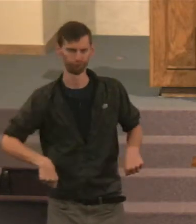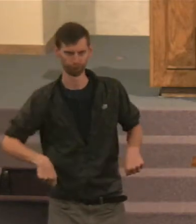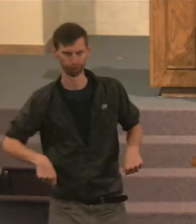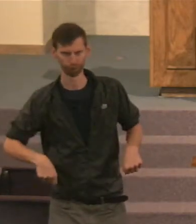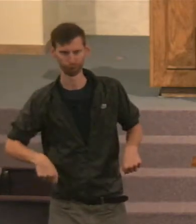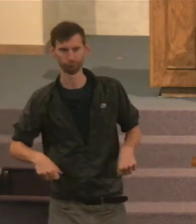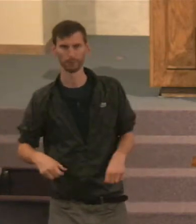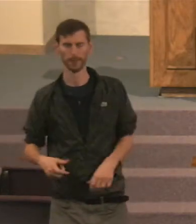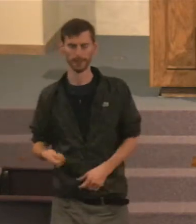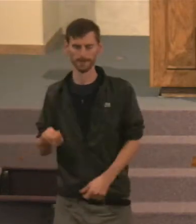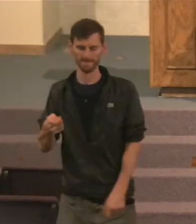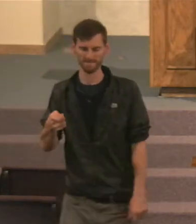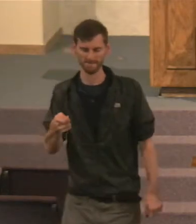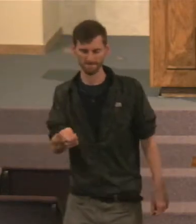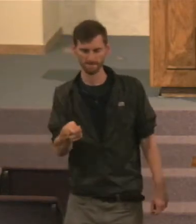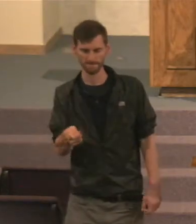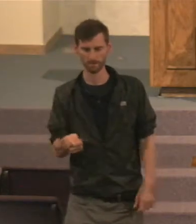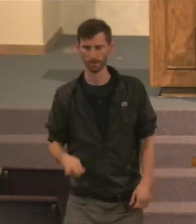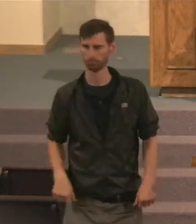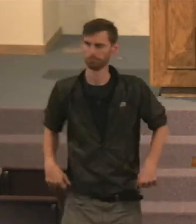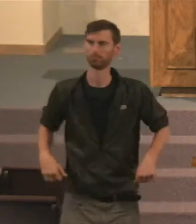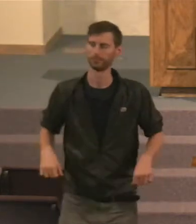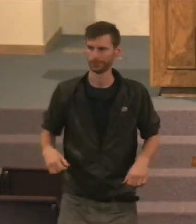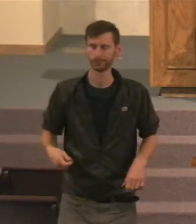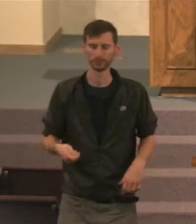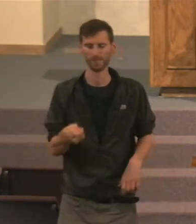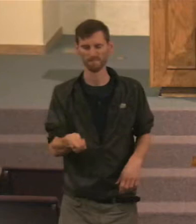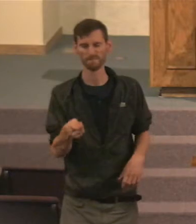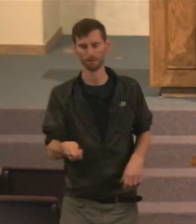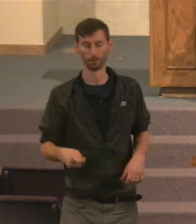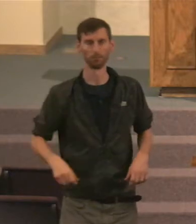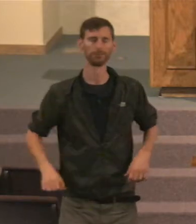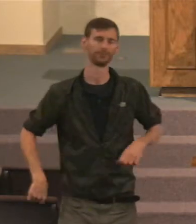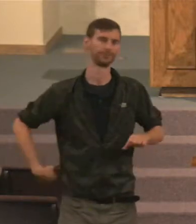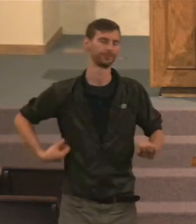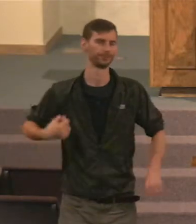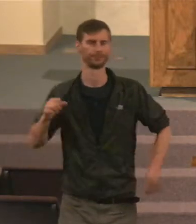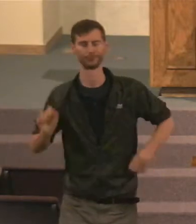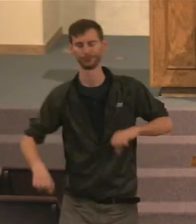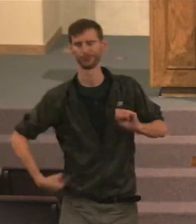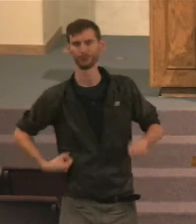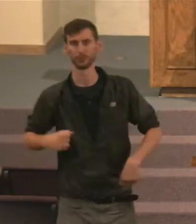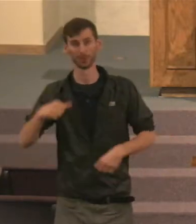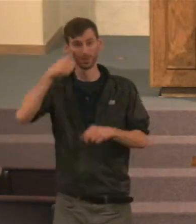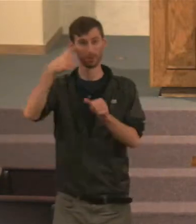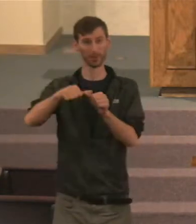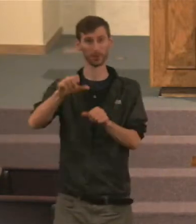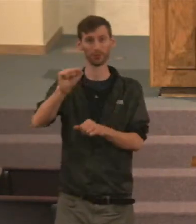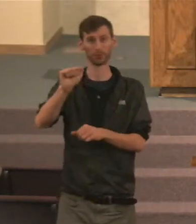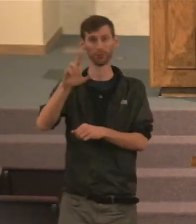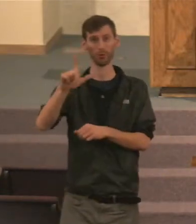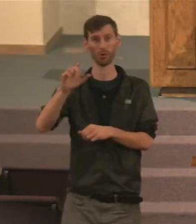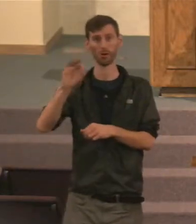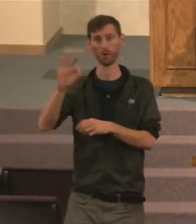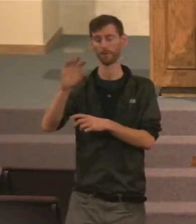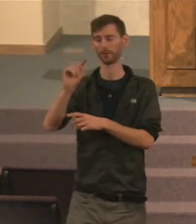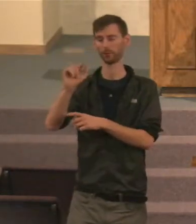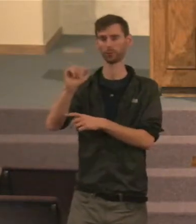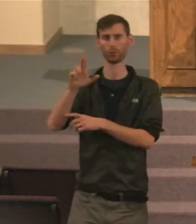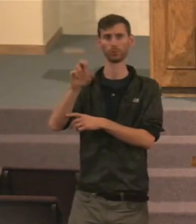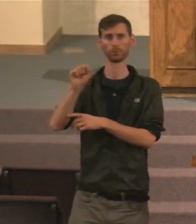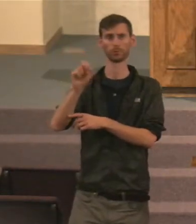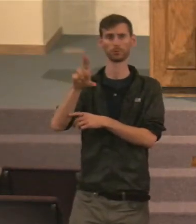It's important, But you remember, When Saul of Tarsus, Was on the road to Damascus, And Christ appeared to him,